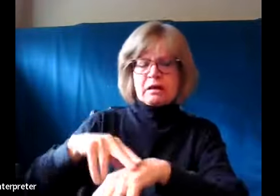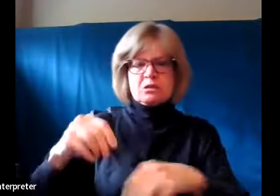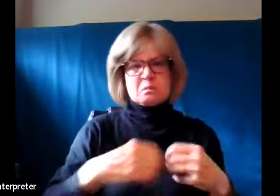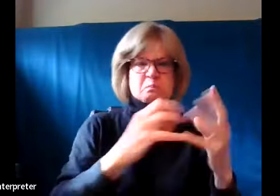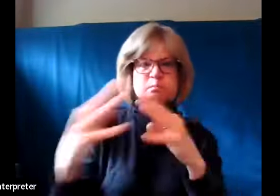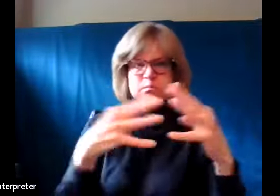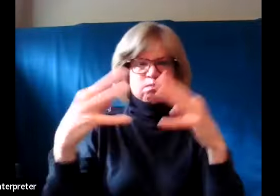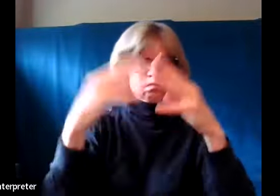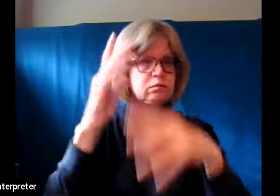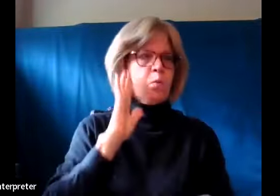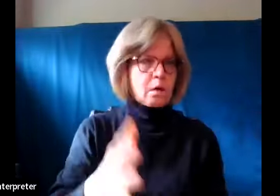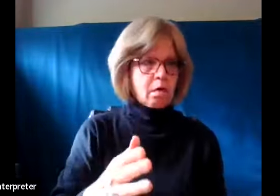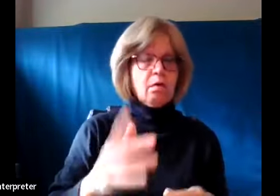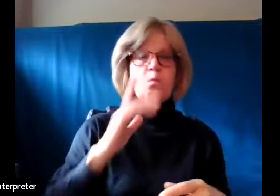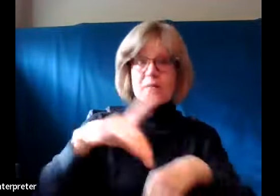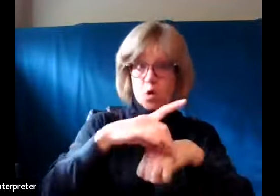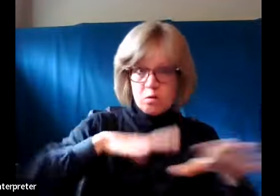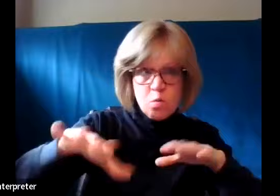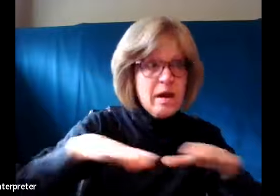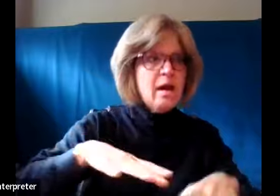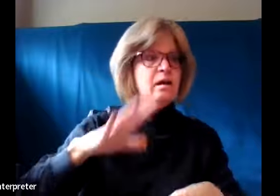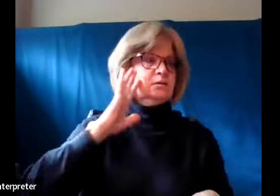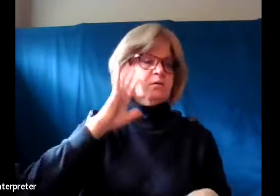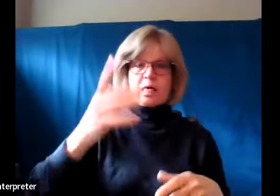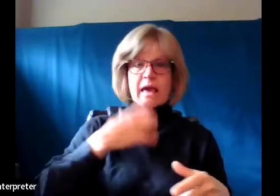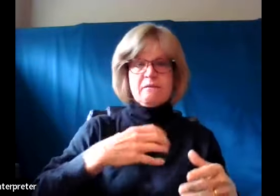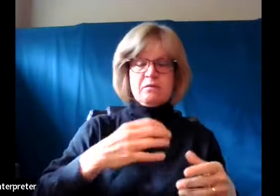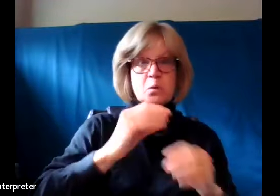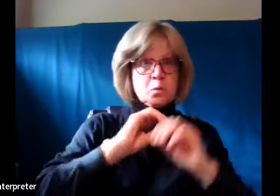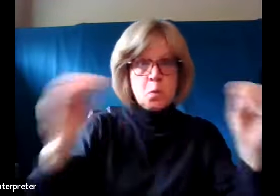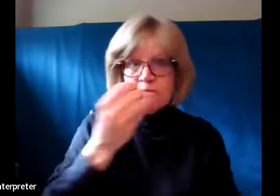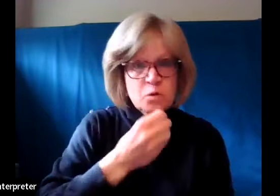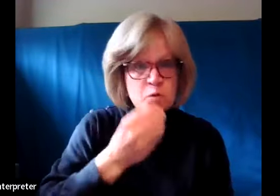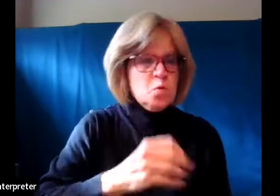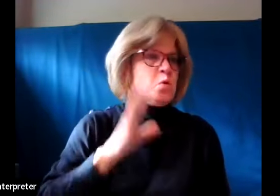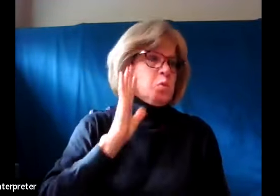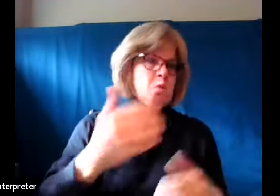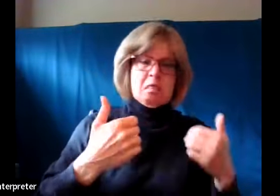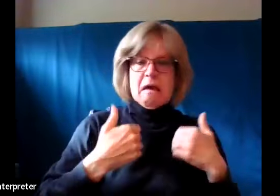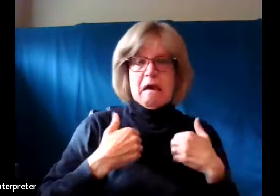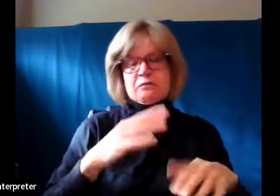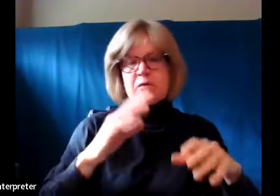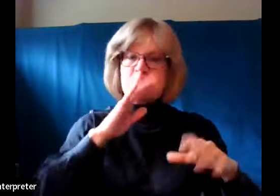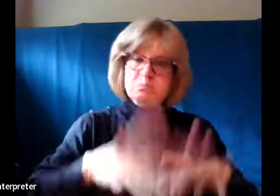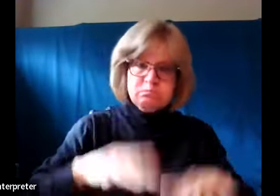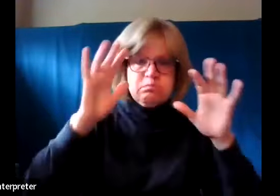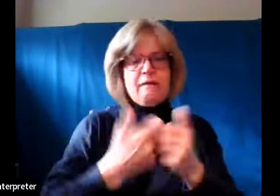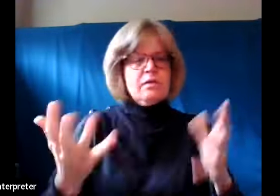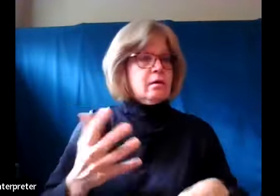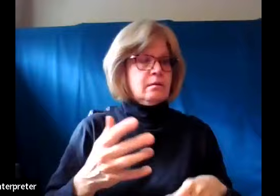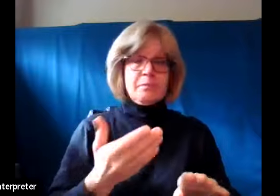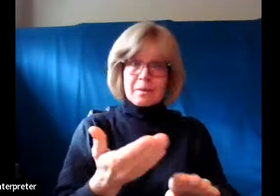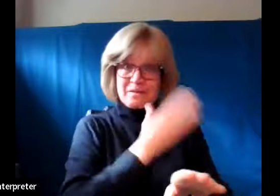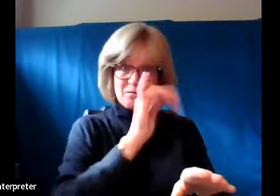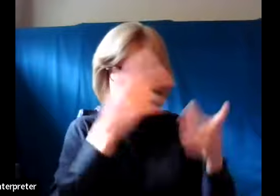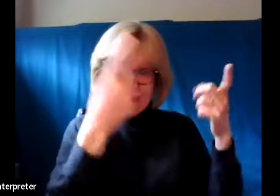and there will be dreadful portents and great signs from heaven. But before all this occurs, they will arrest you and persecute